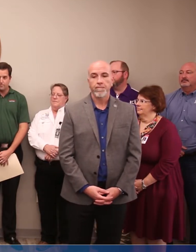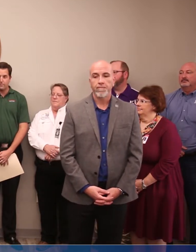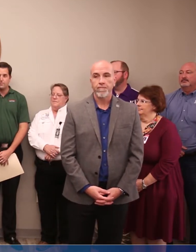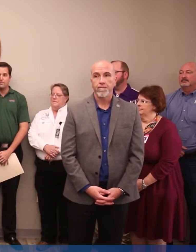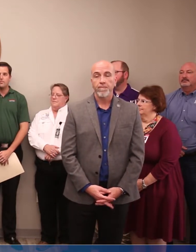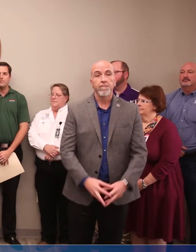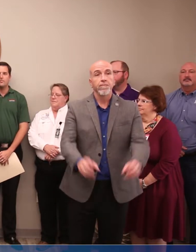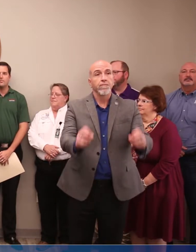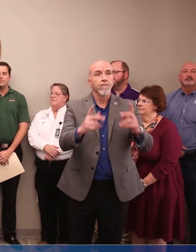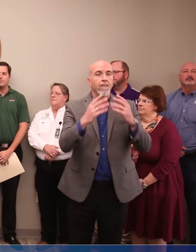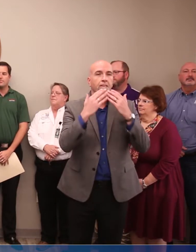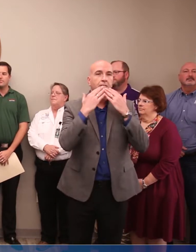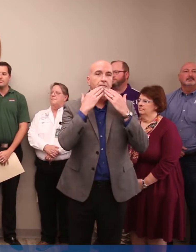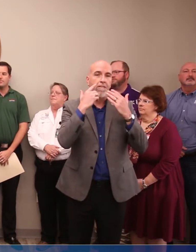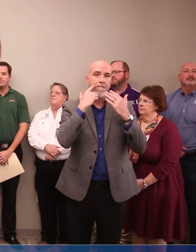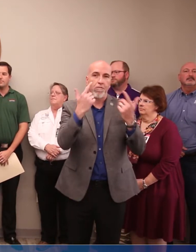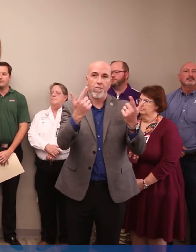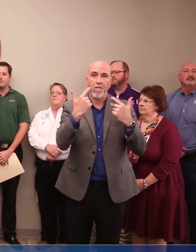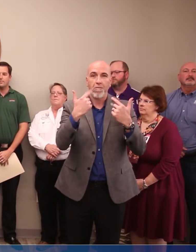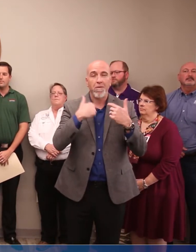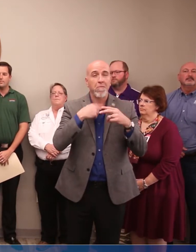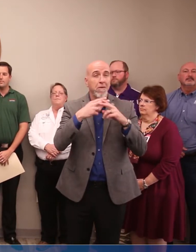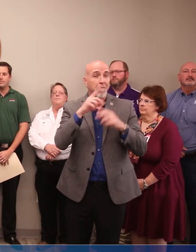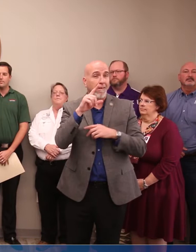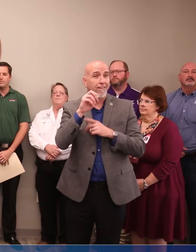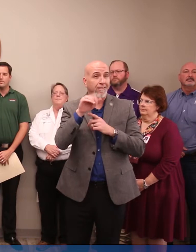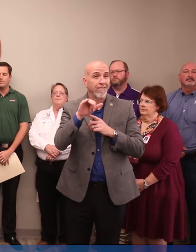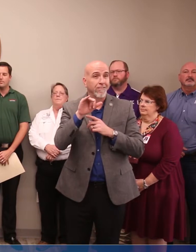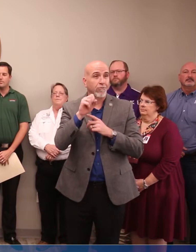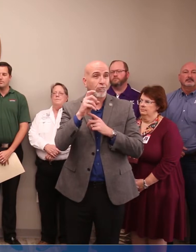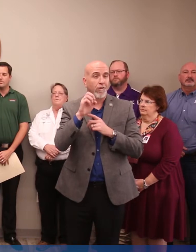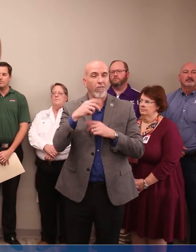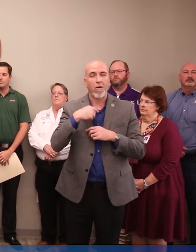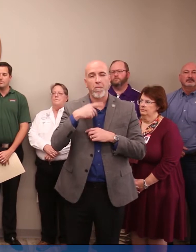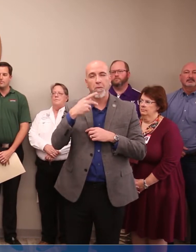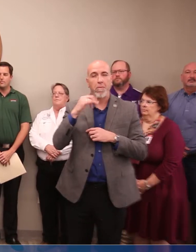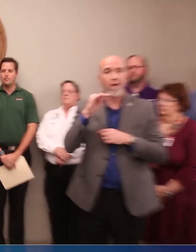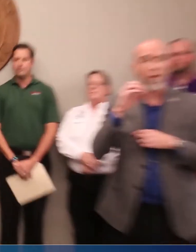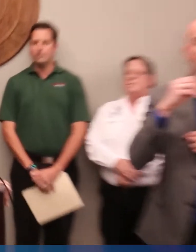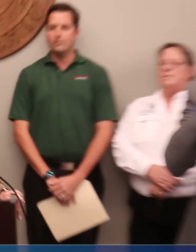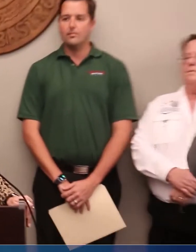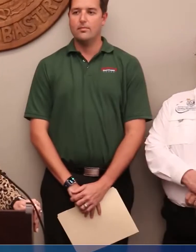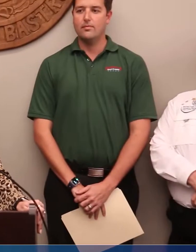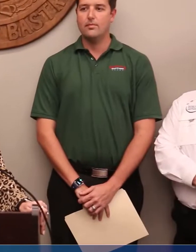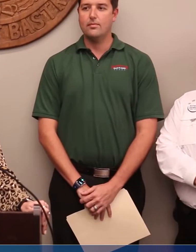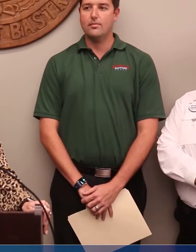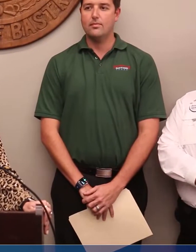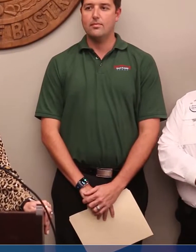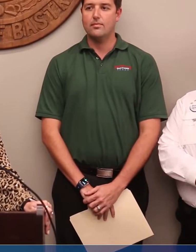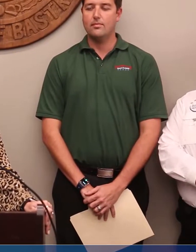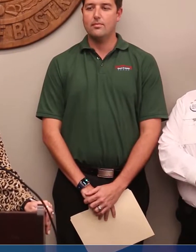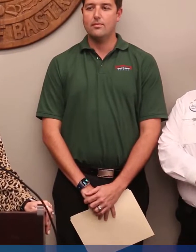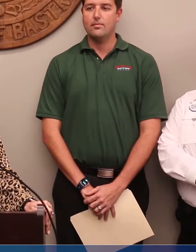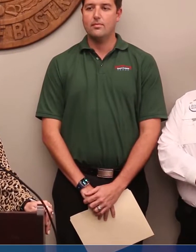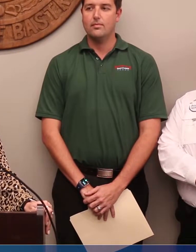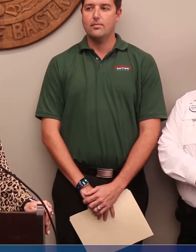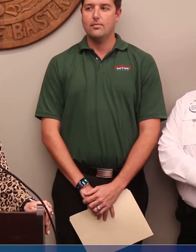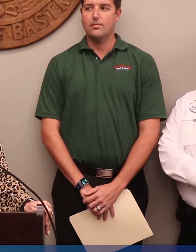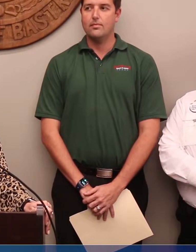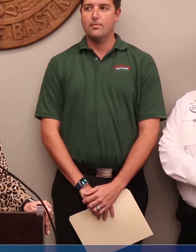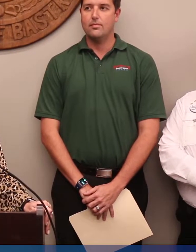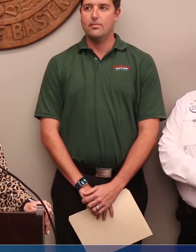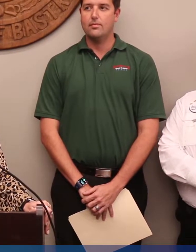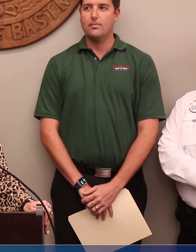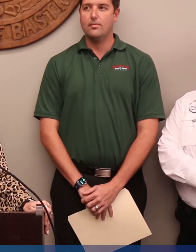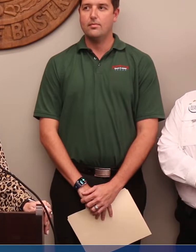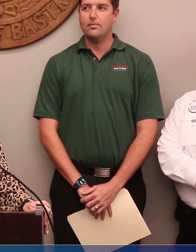Okay. Thank you all for being here this afternoon. I'm Lindsay Schrader, the PIO Public Information Officer of Bastrop County. First, I would like to